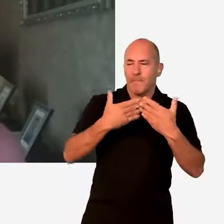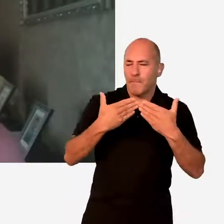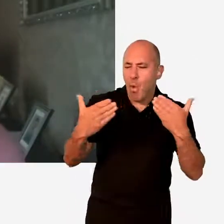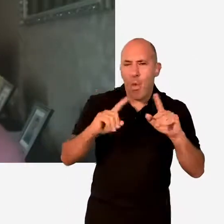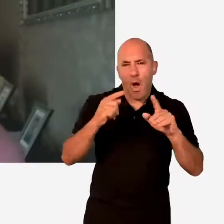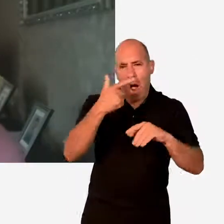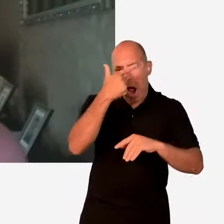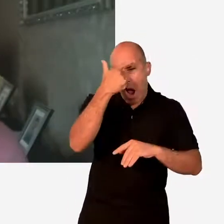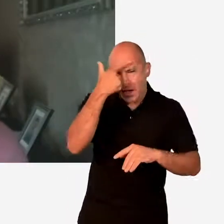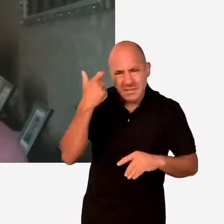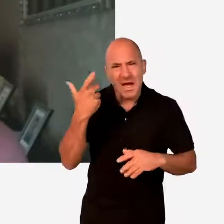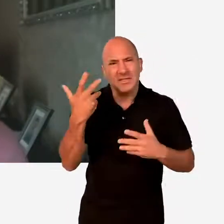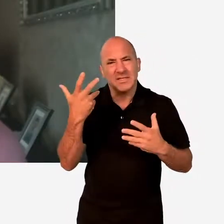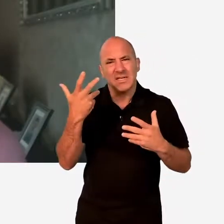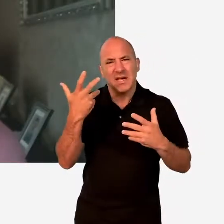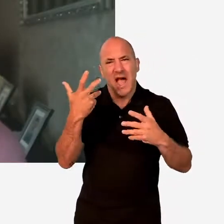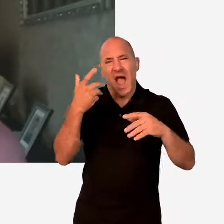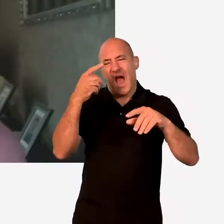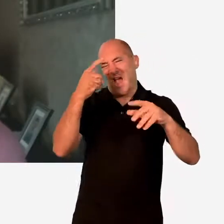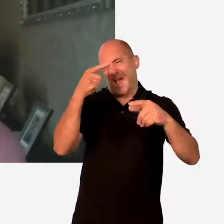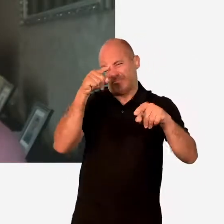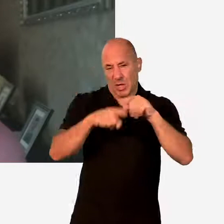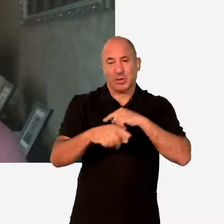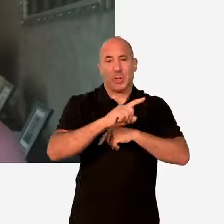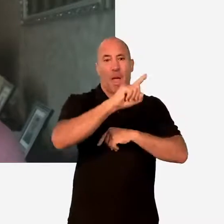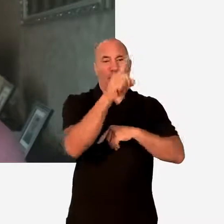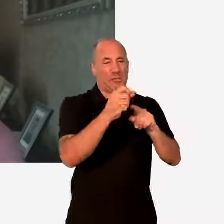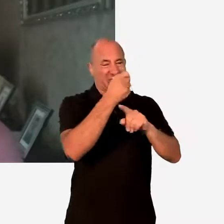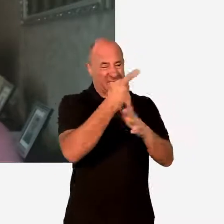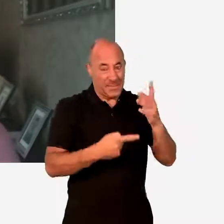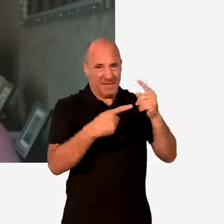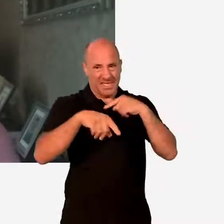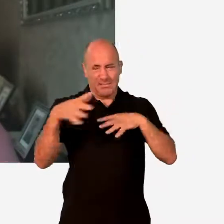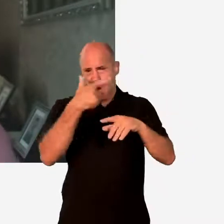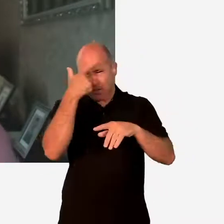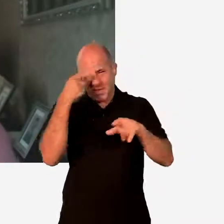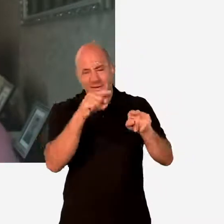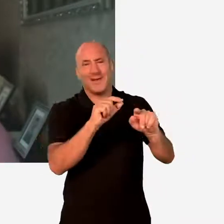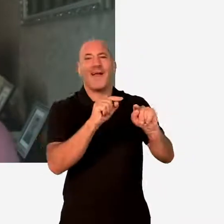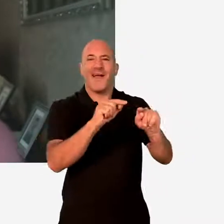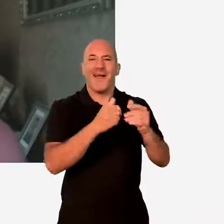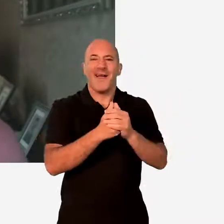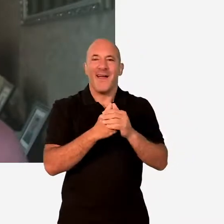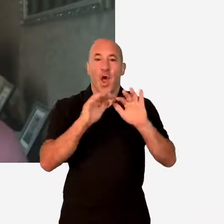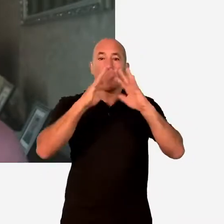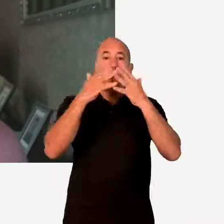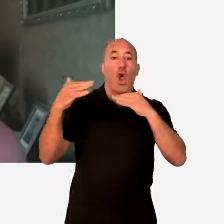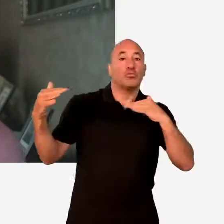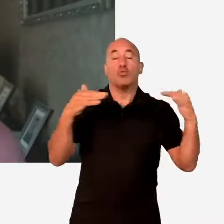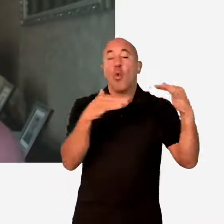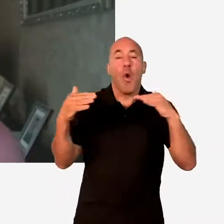being more understanding, especially people with disabilities.